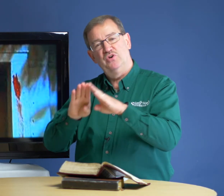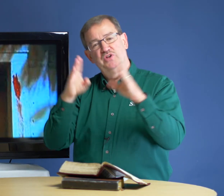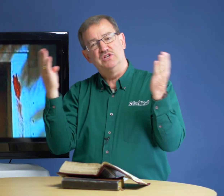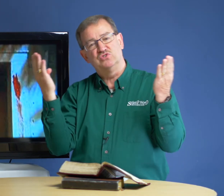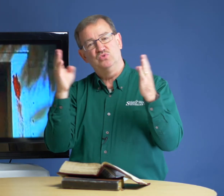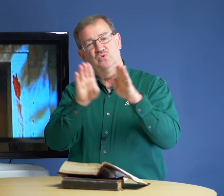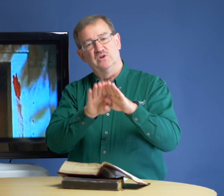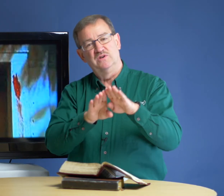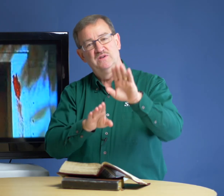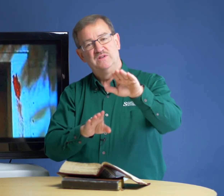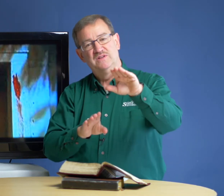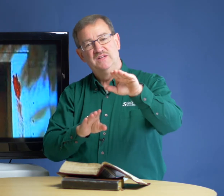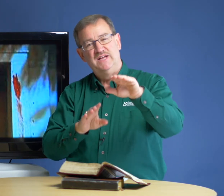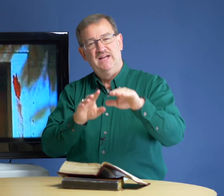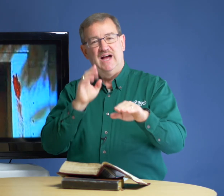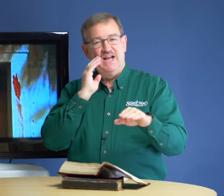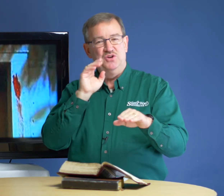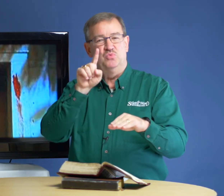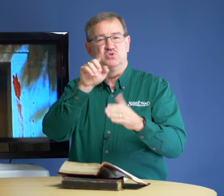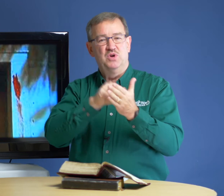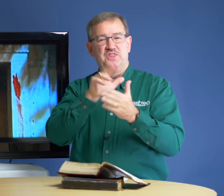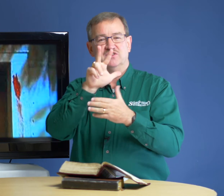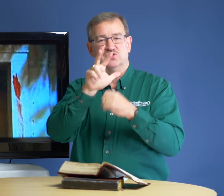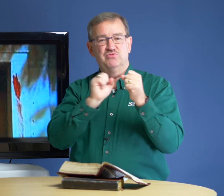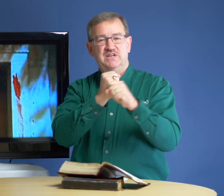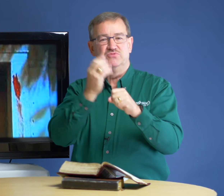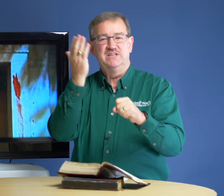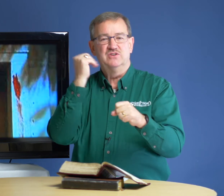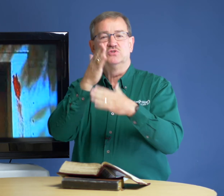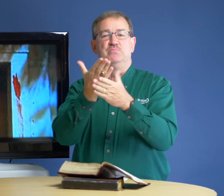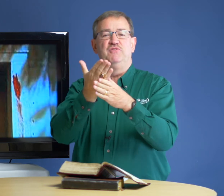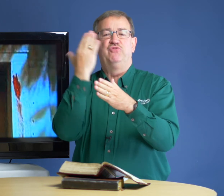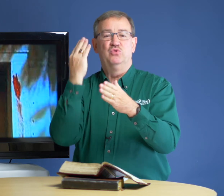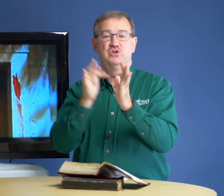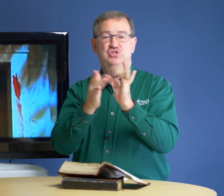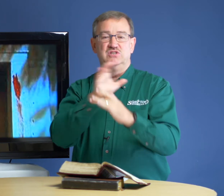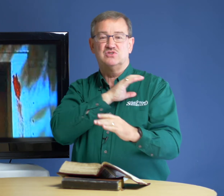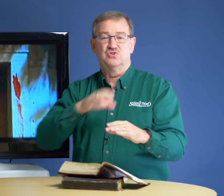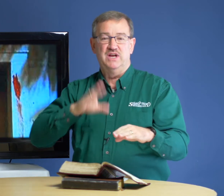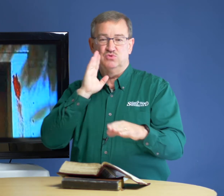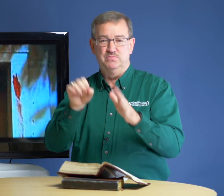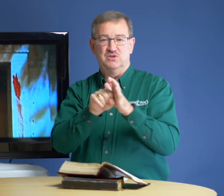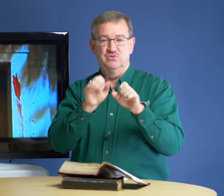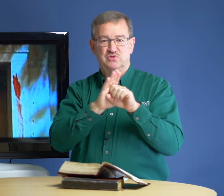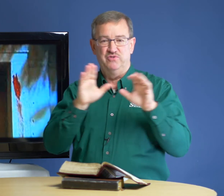on his door, I know it was 1300 years before Jesus Christ would be crucified.